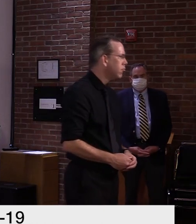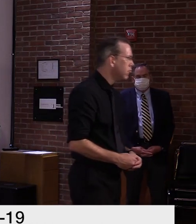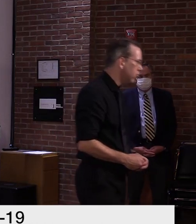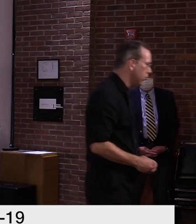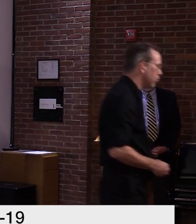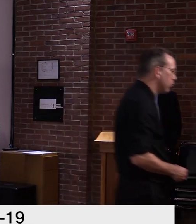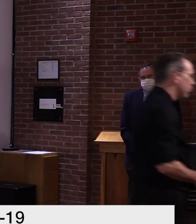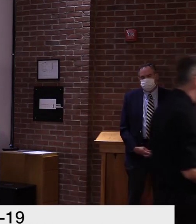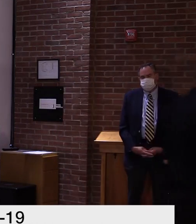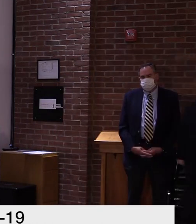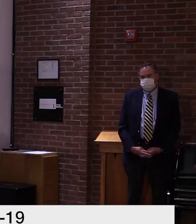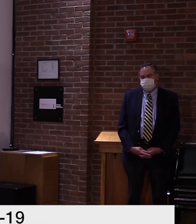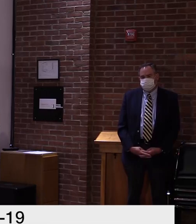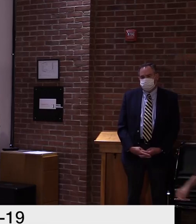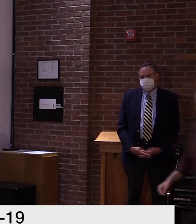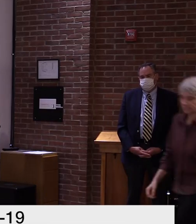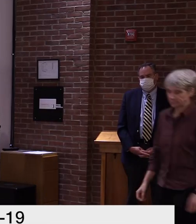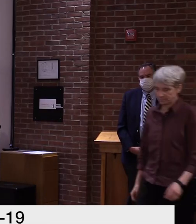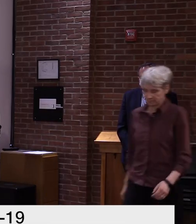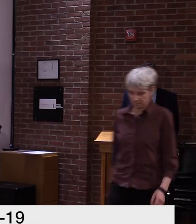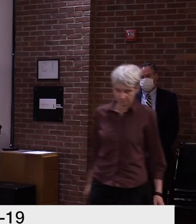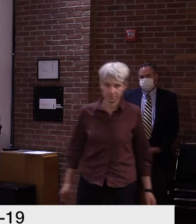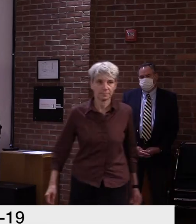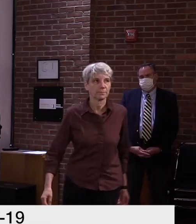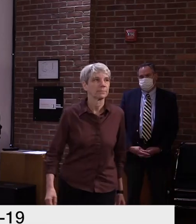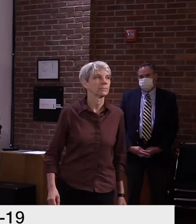Tim McQuiston, Vermont Business Magazine.